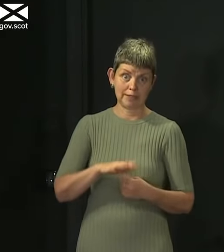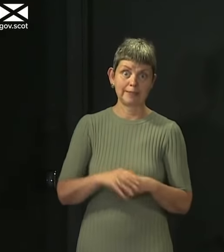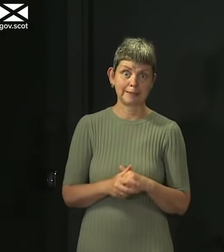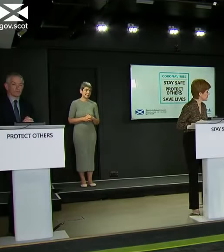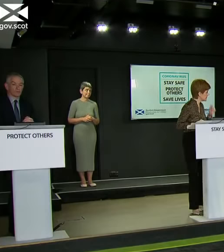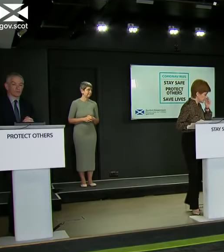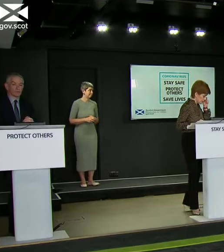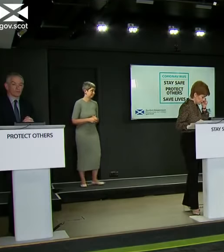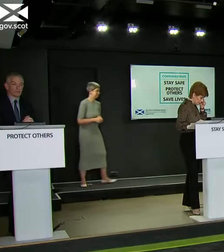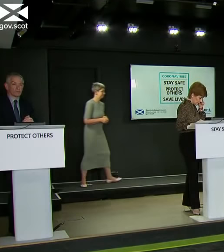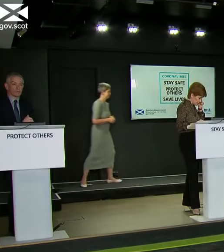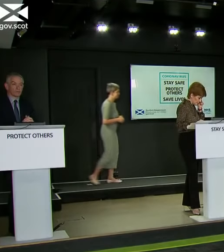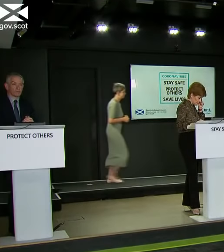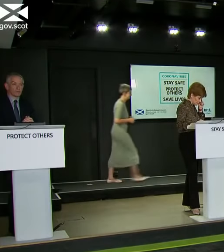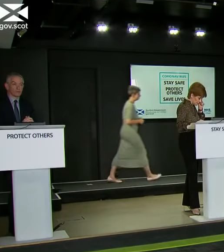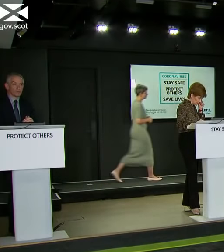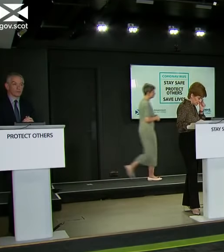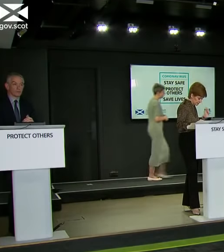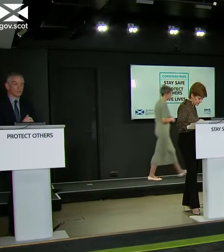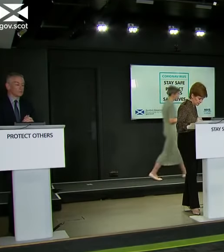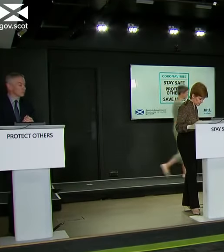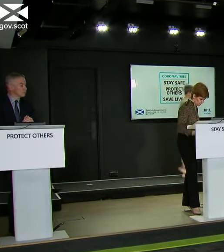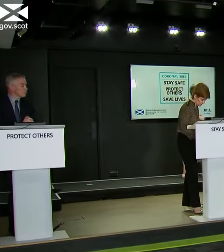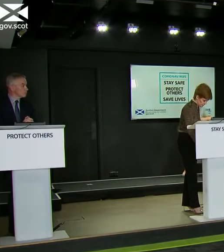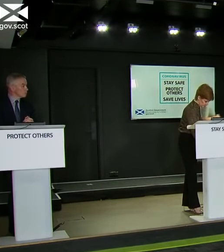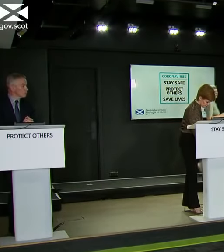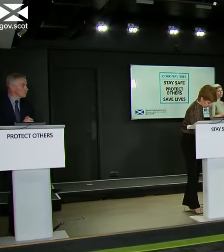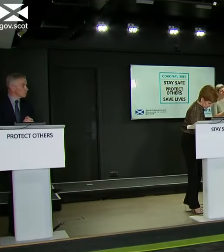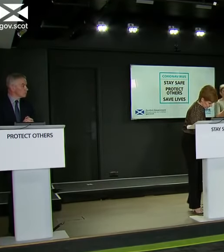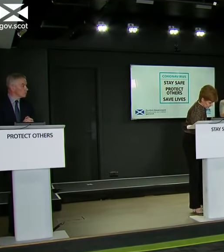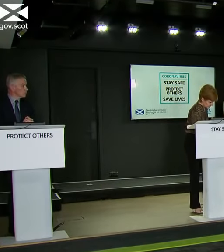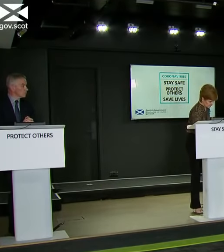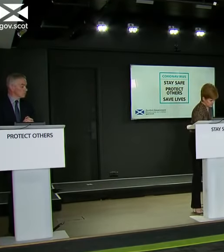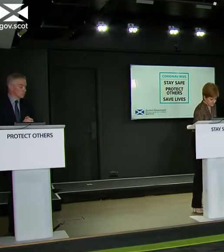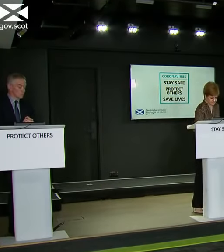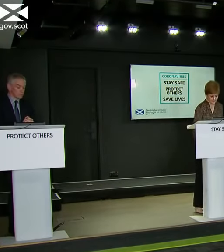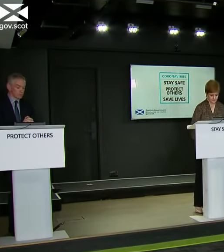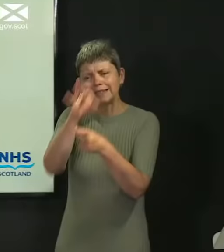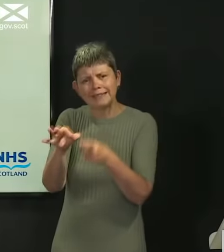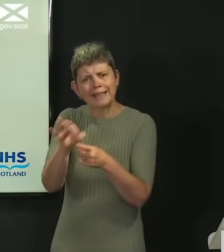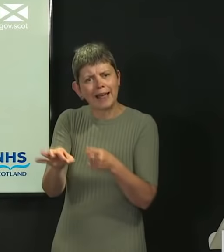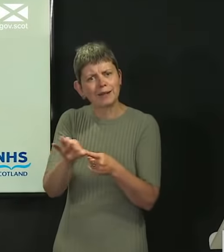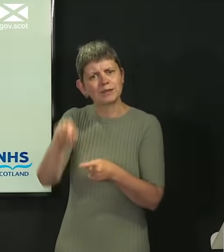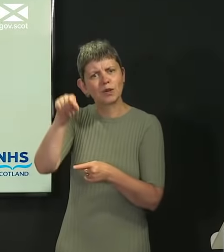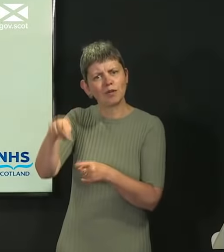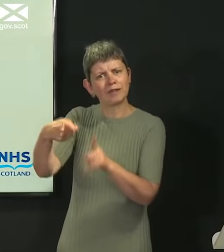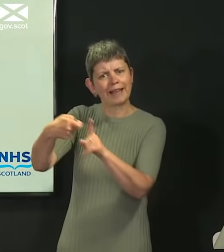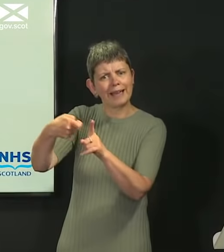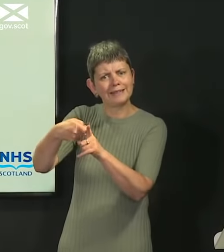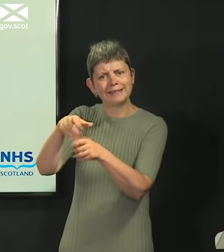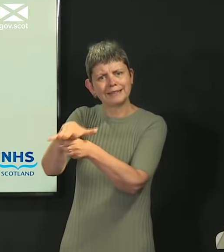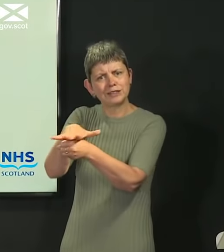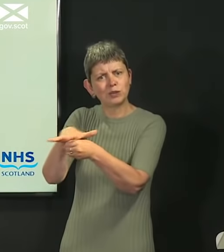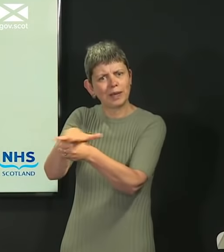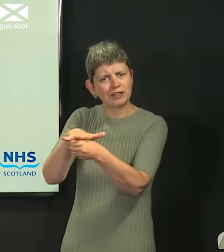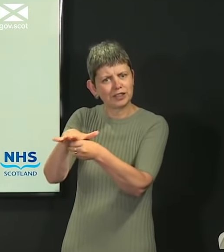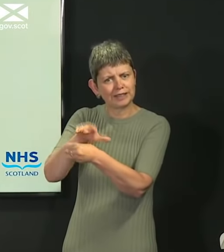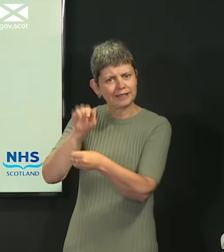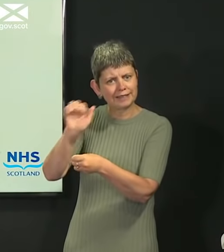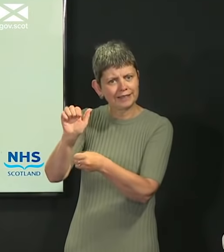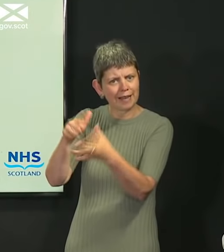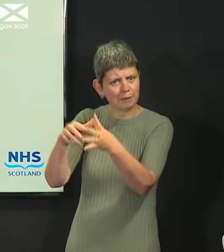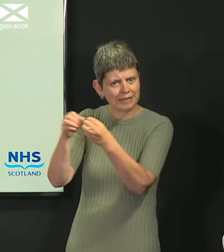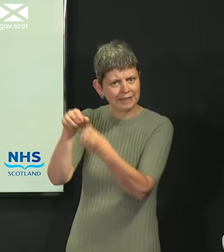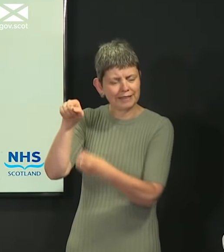foreseeable future. I obviously also don't know the individual circumstances of this case, but I would say that